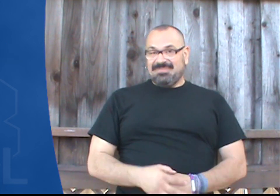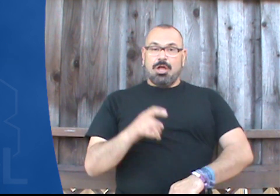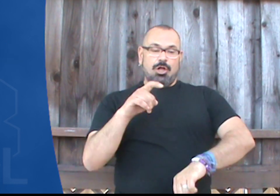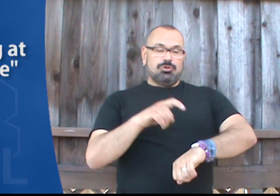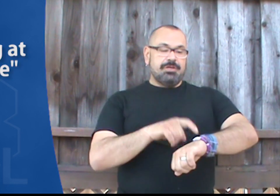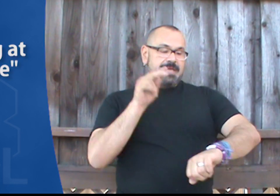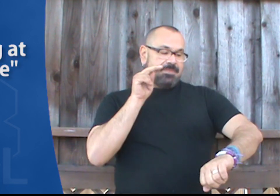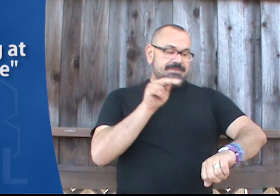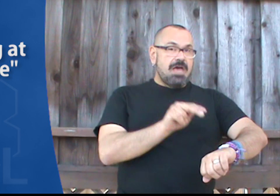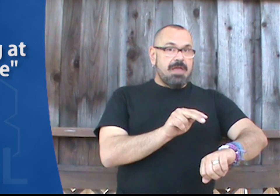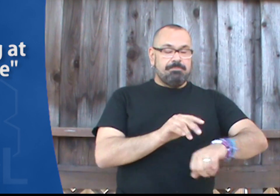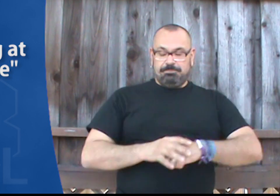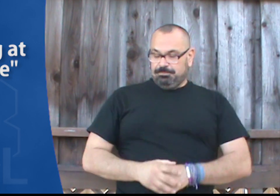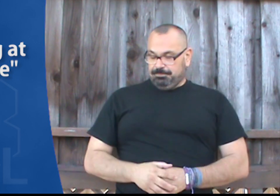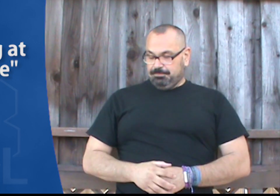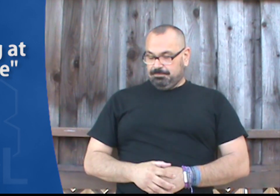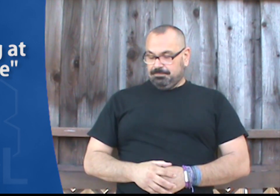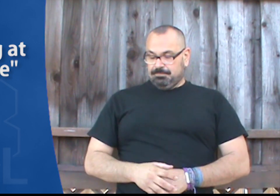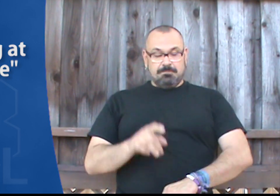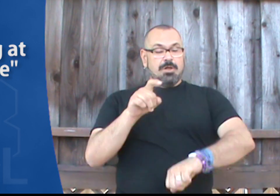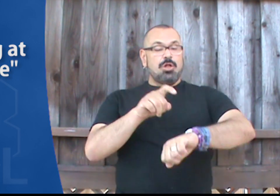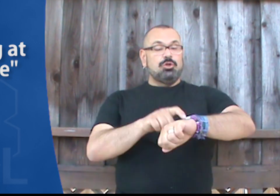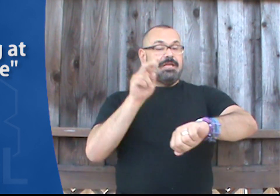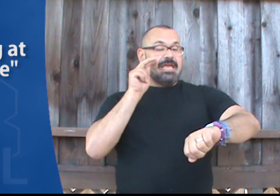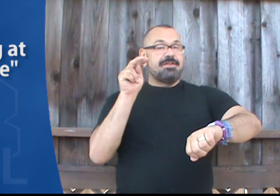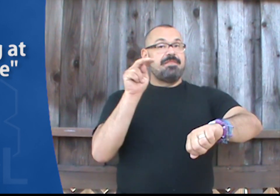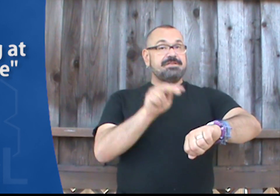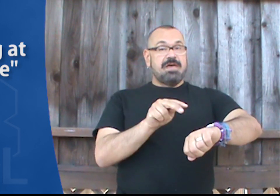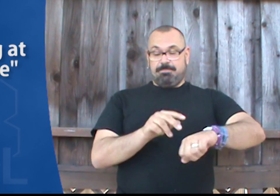Looking at the time. Looking at the time.